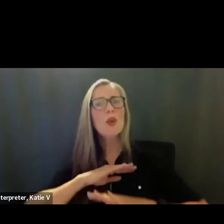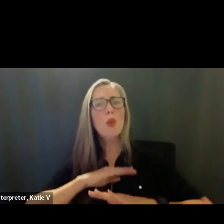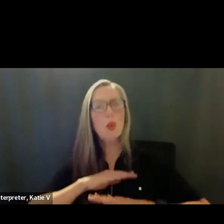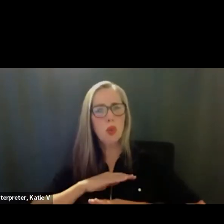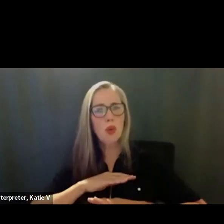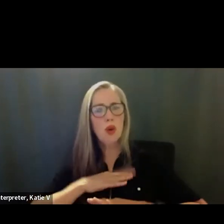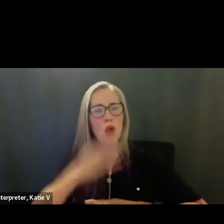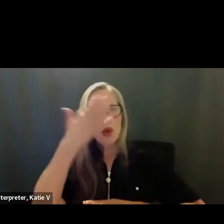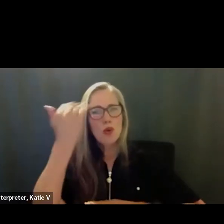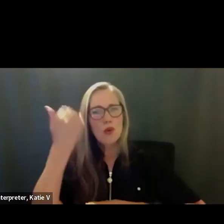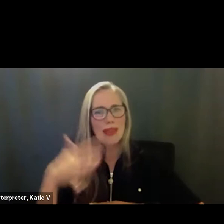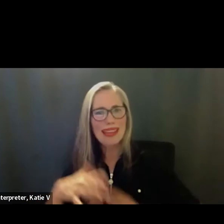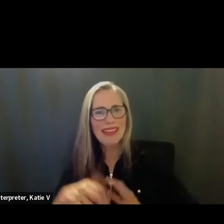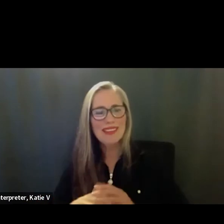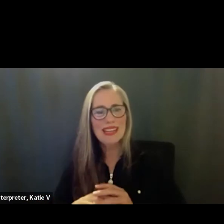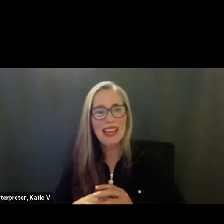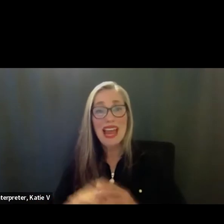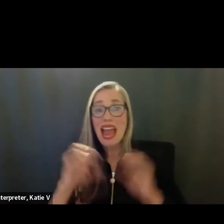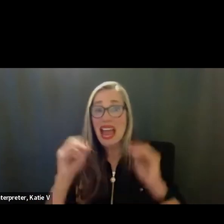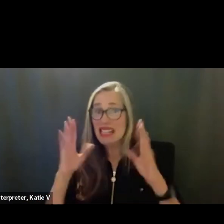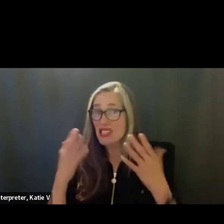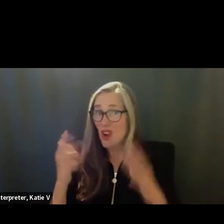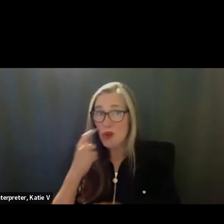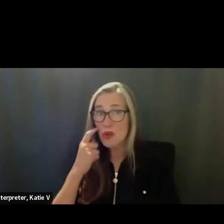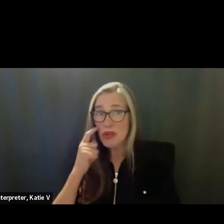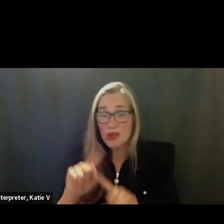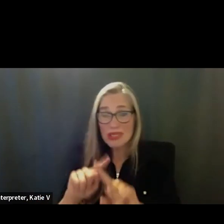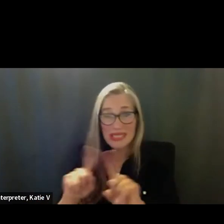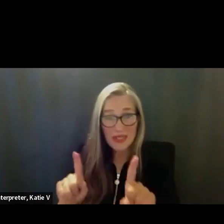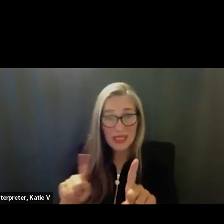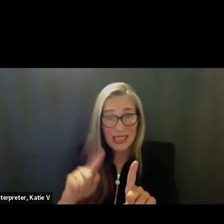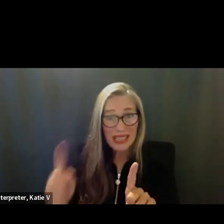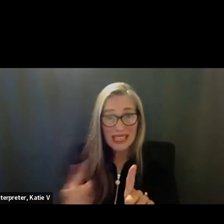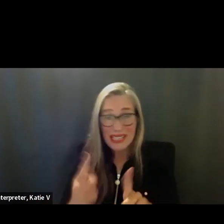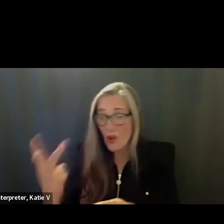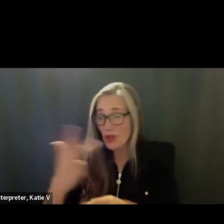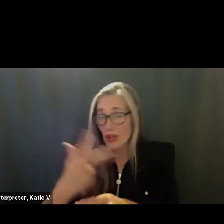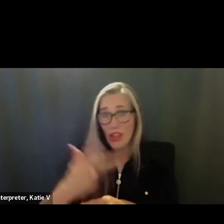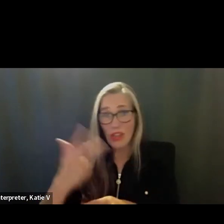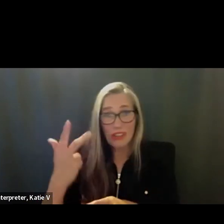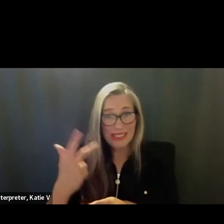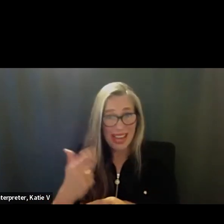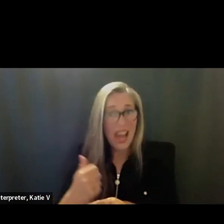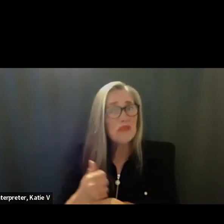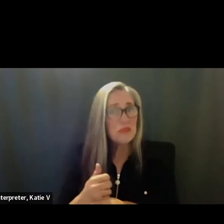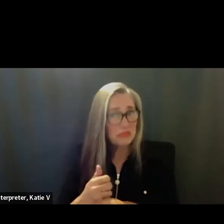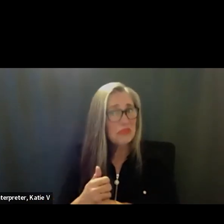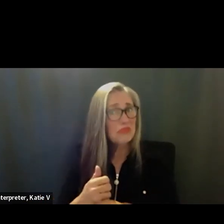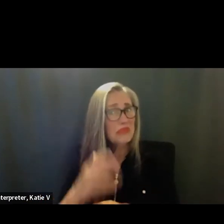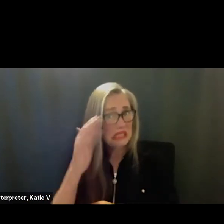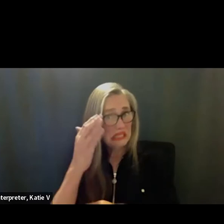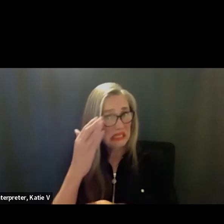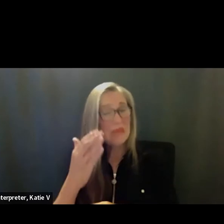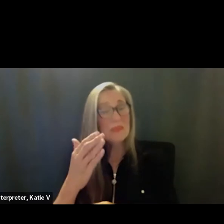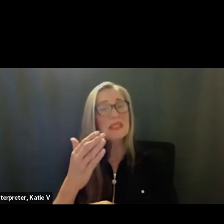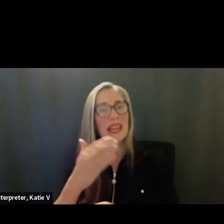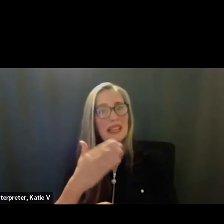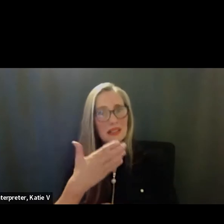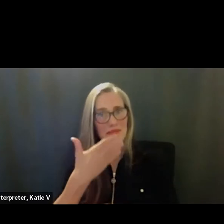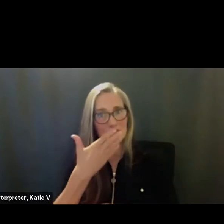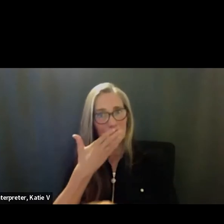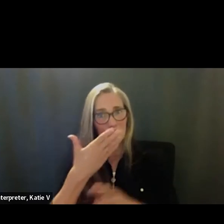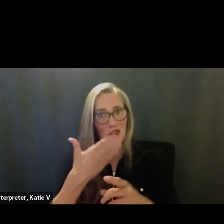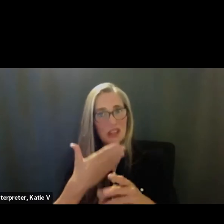Joyce that teachers have already noticed a difference, even though we're only on day three. So it seems like that is a very welcome,